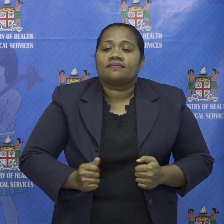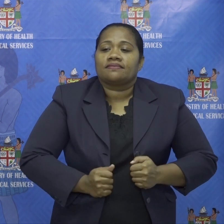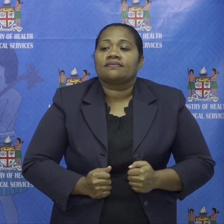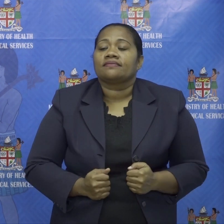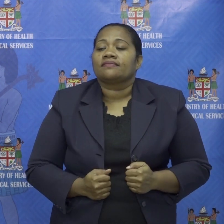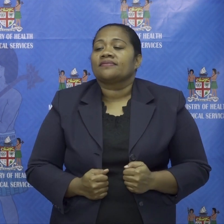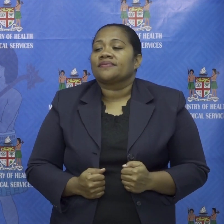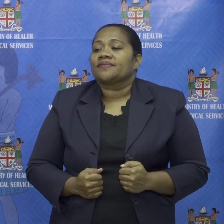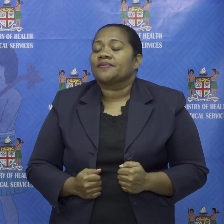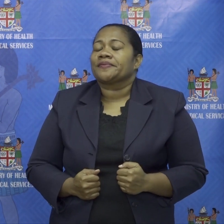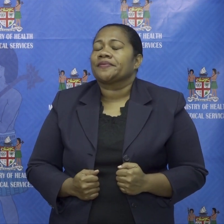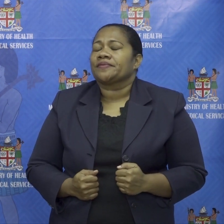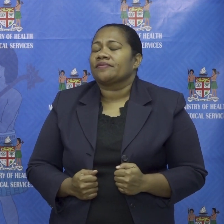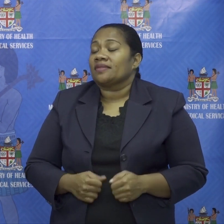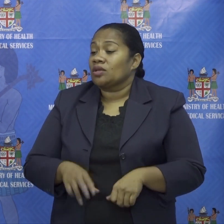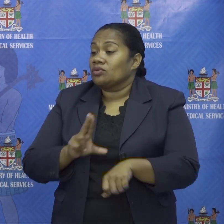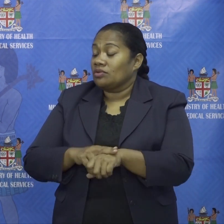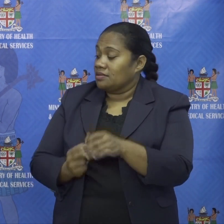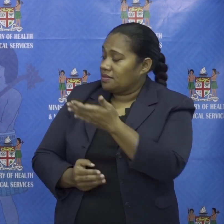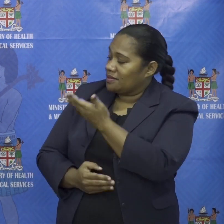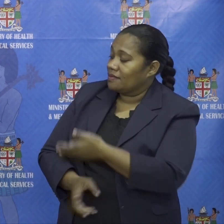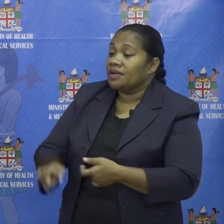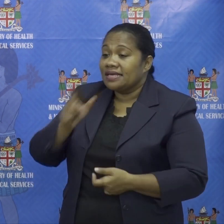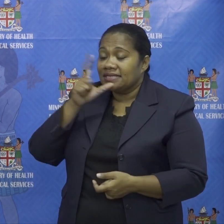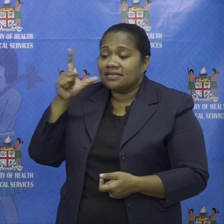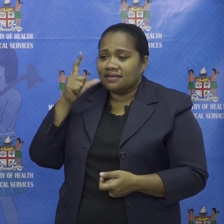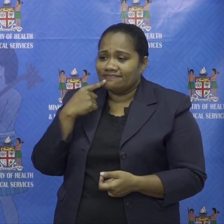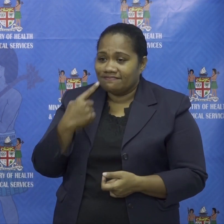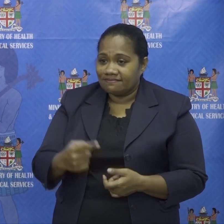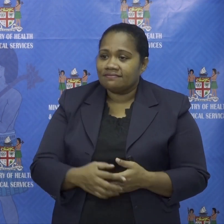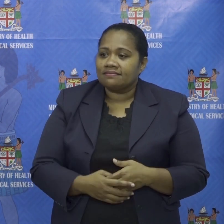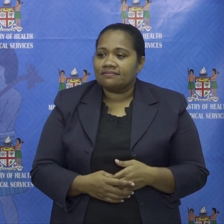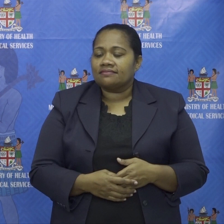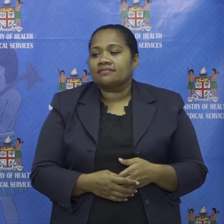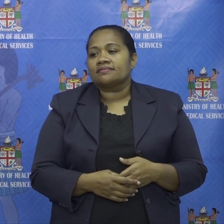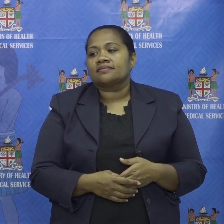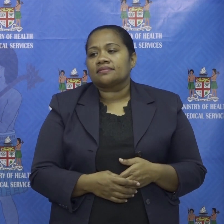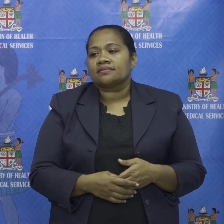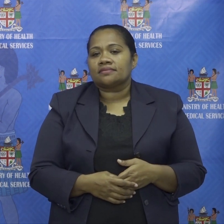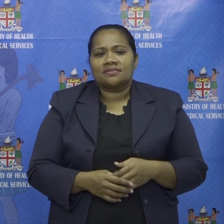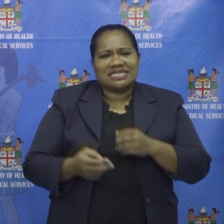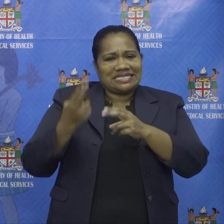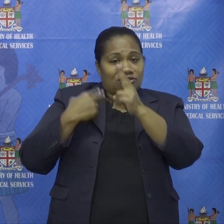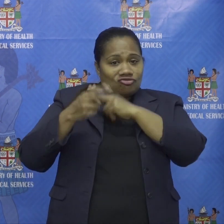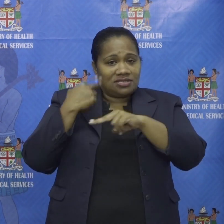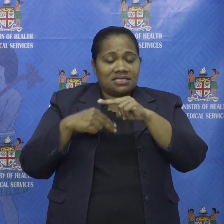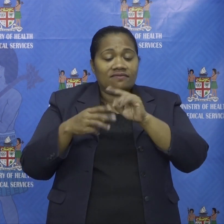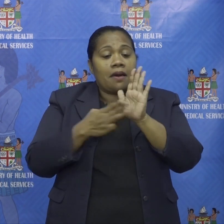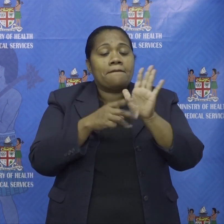uh dr fong yesterday you mentioned that you will uh reveal the travel uh history of the mccoy family